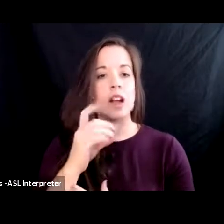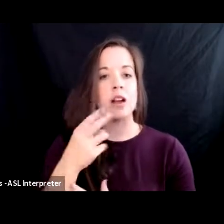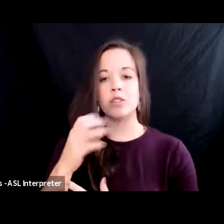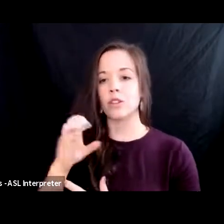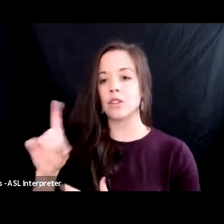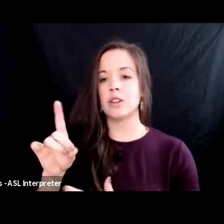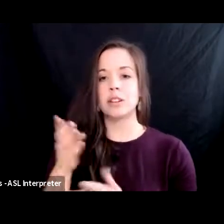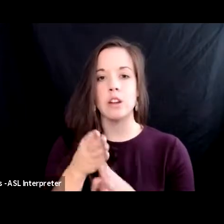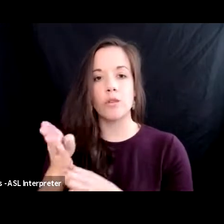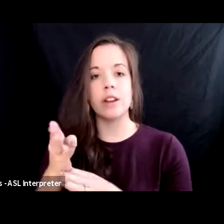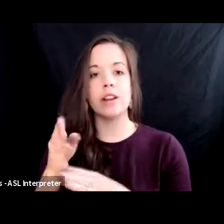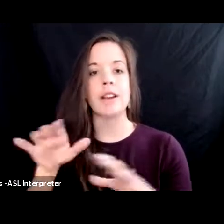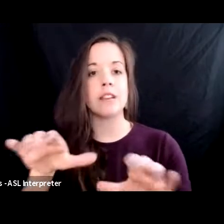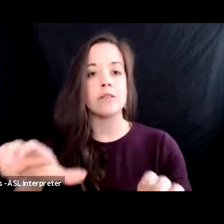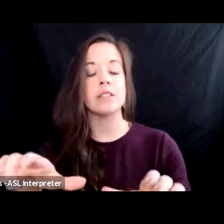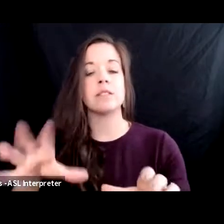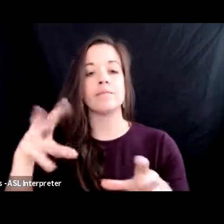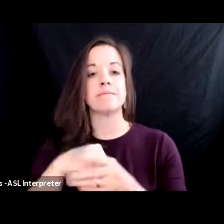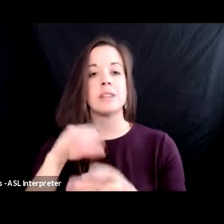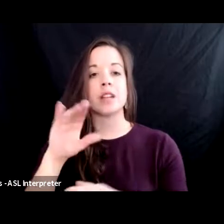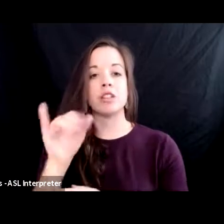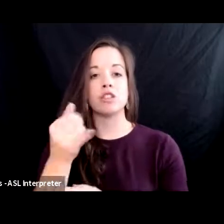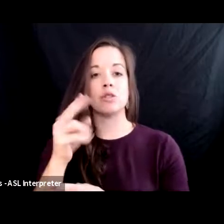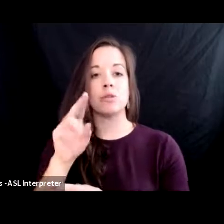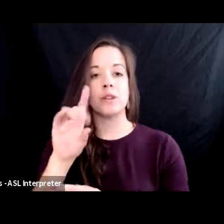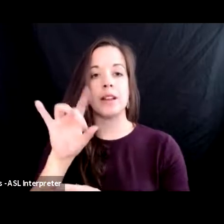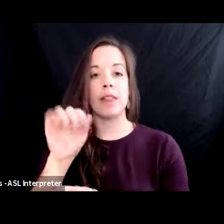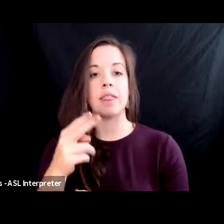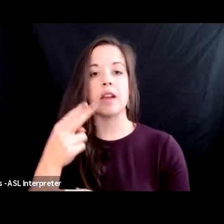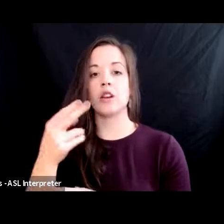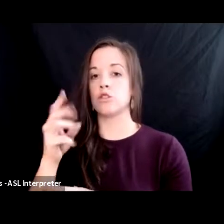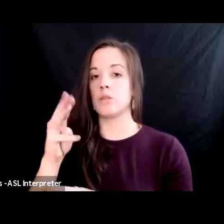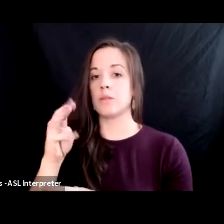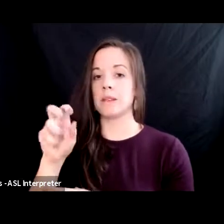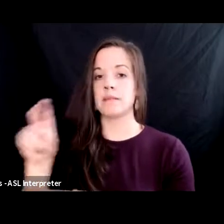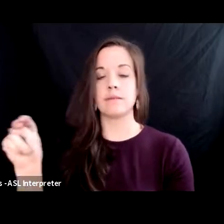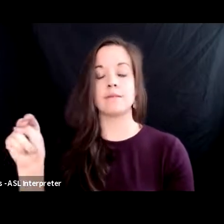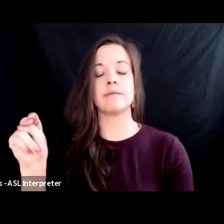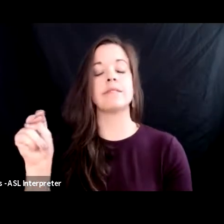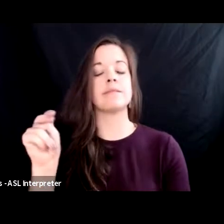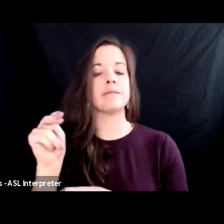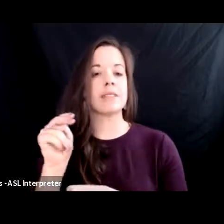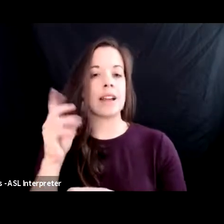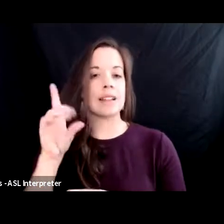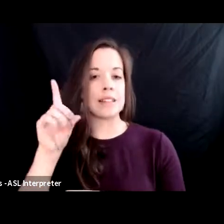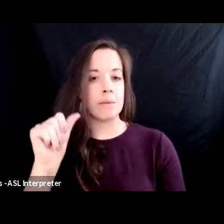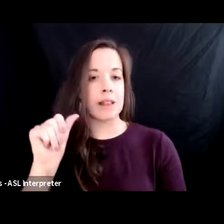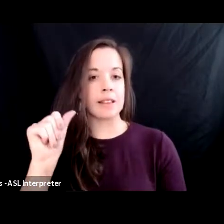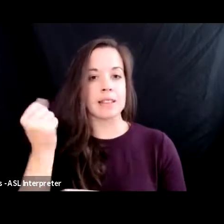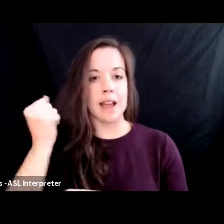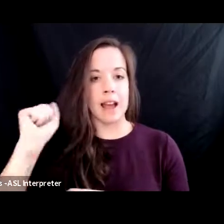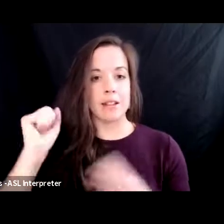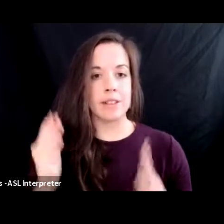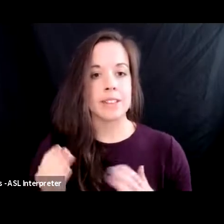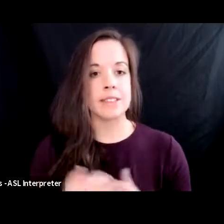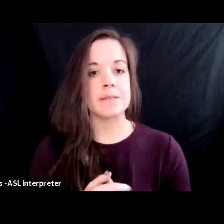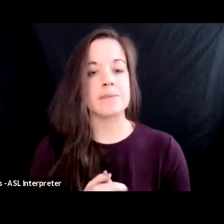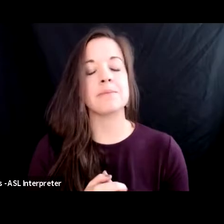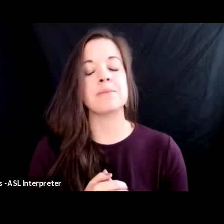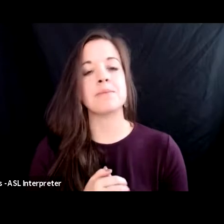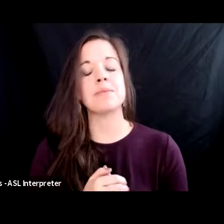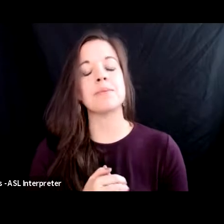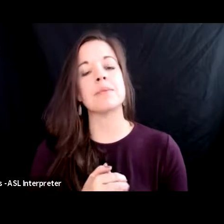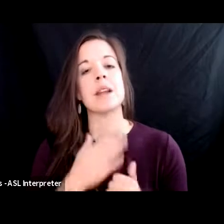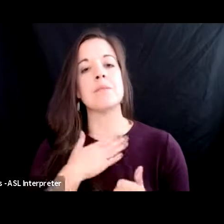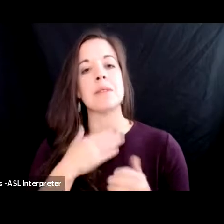activism presented by judith hoiman international disabilities activist we hope you will join us for that please follow common